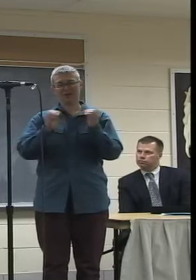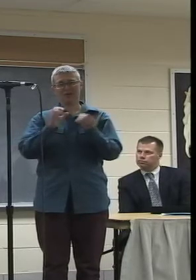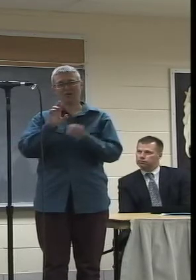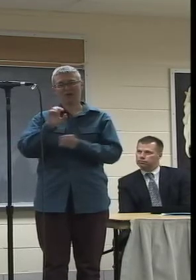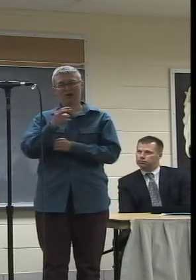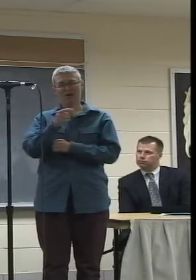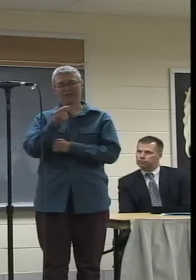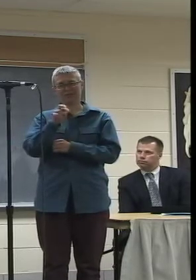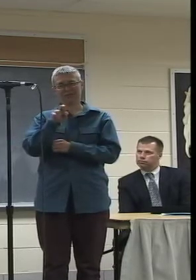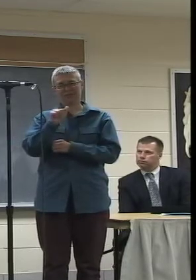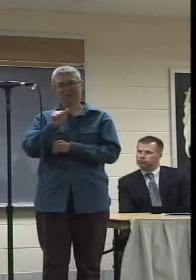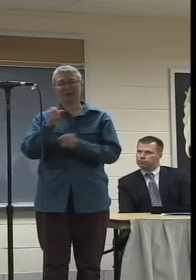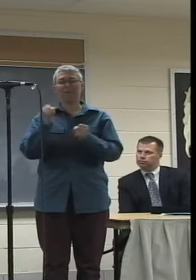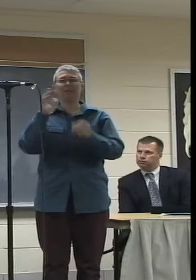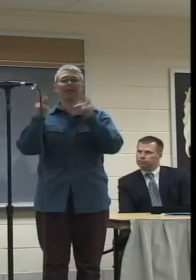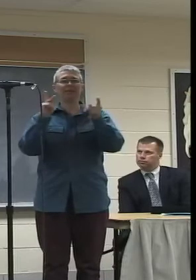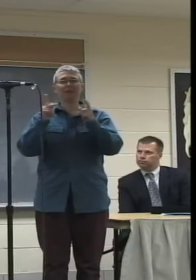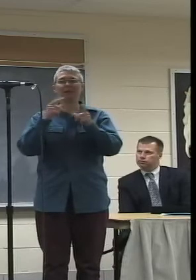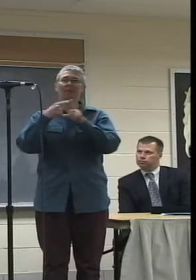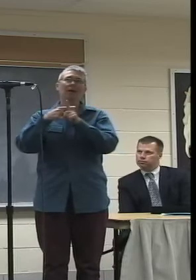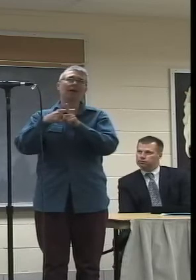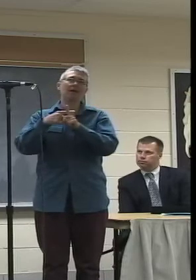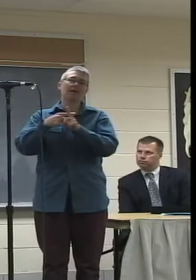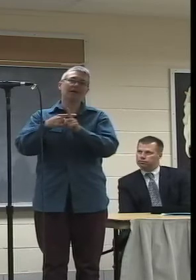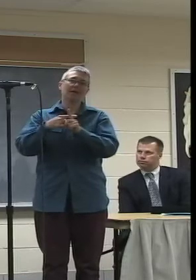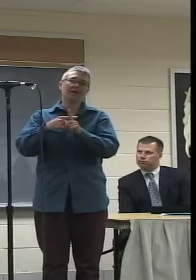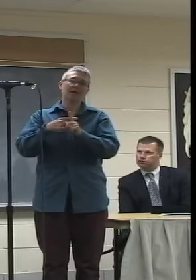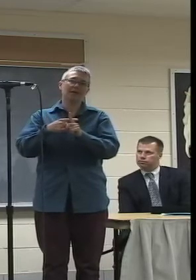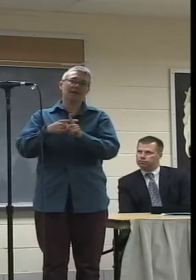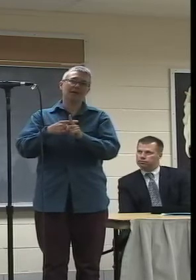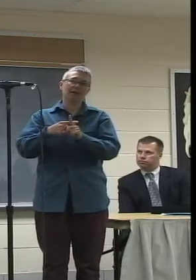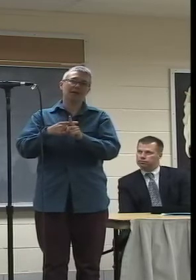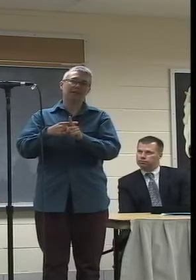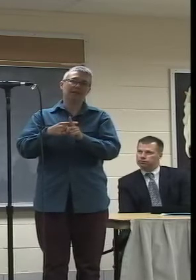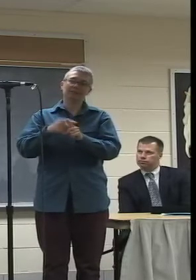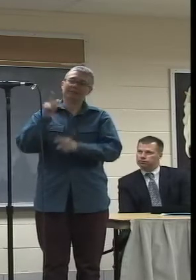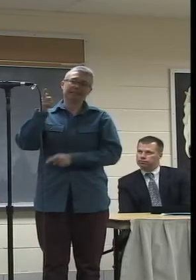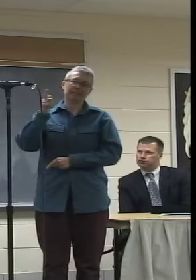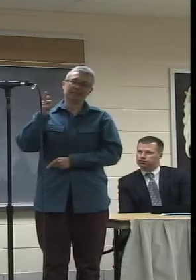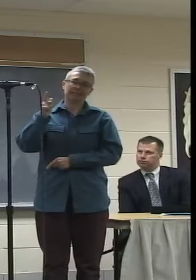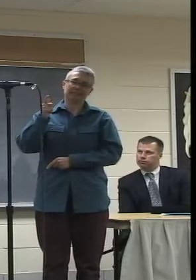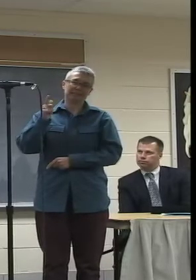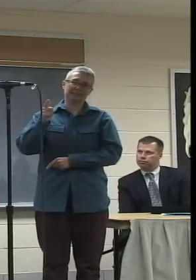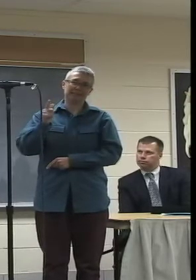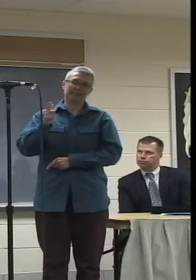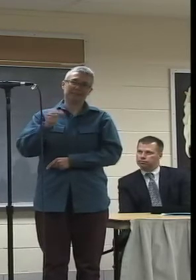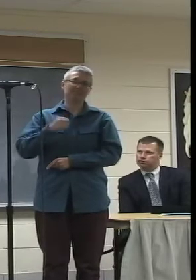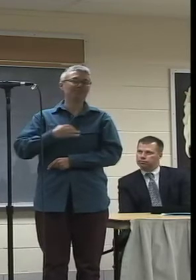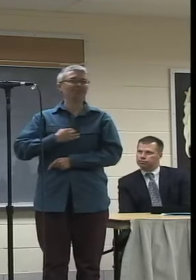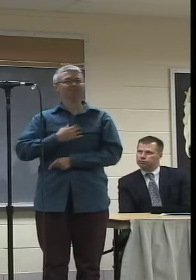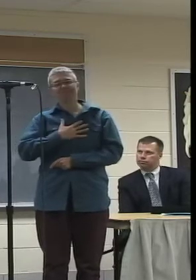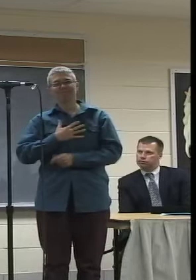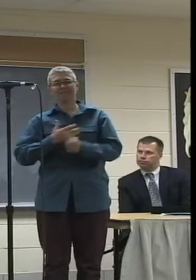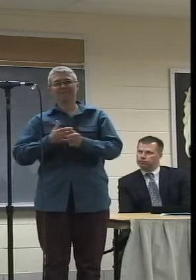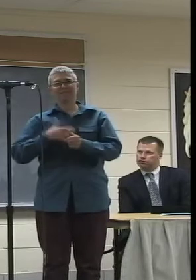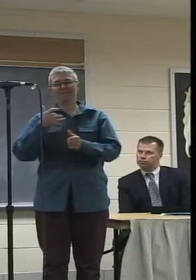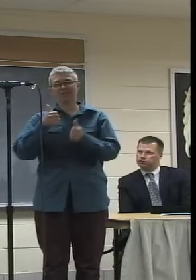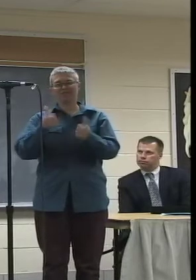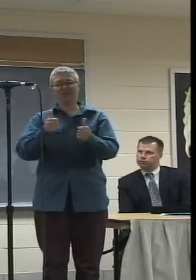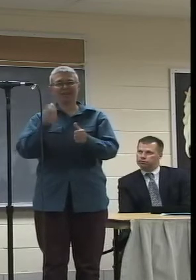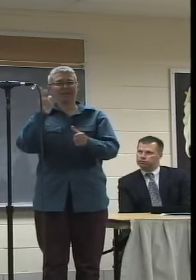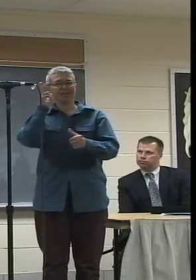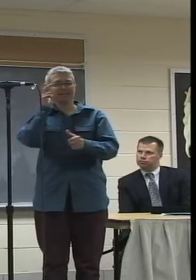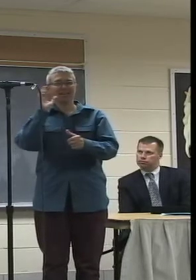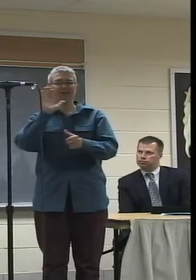that I can only second, sitting there listening to them made me feel really great to hear it. Al and